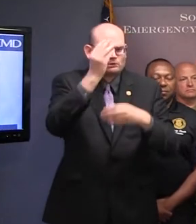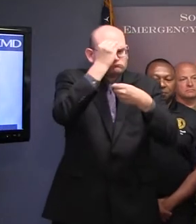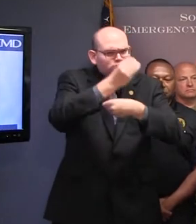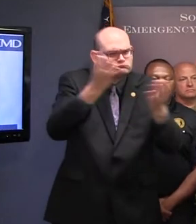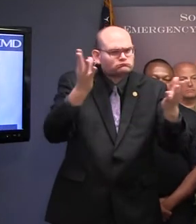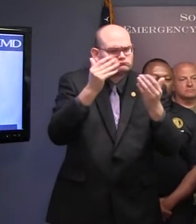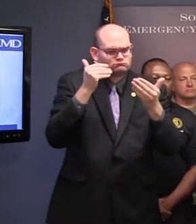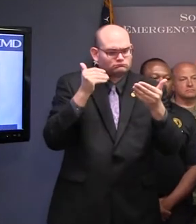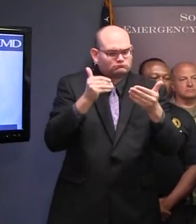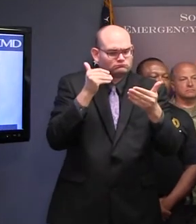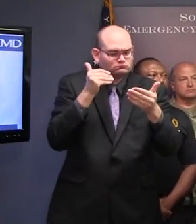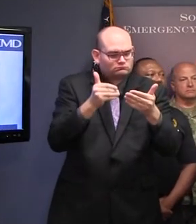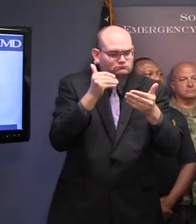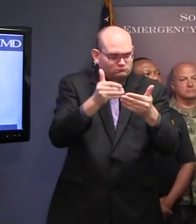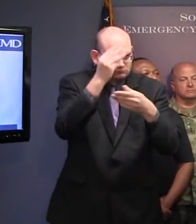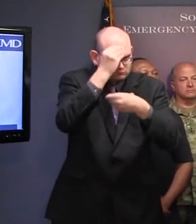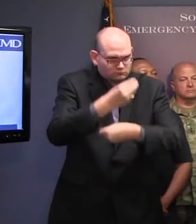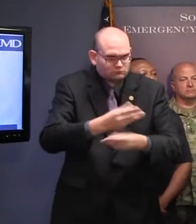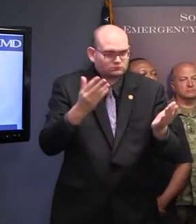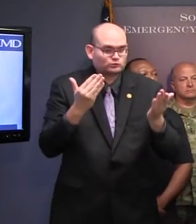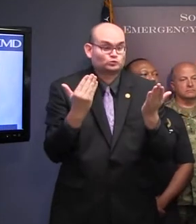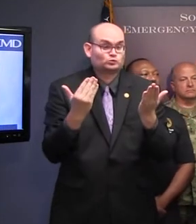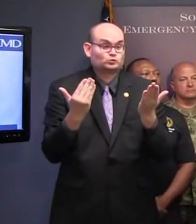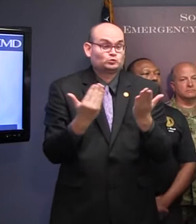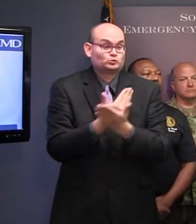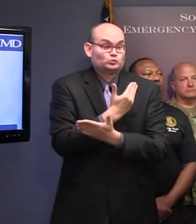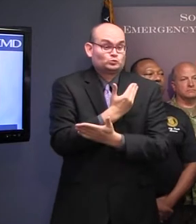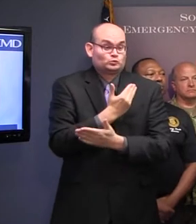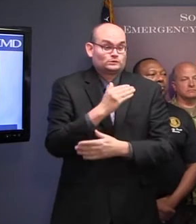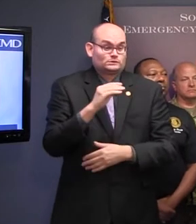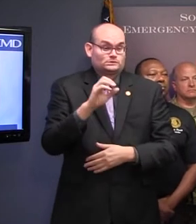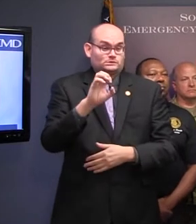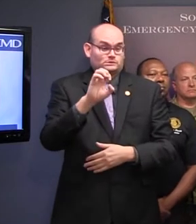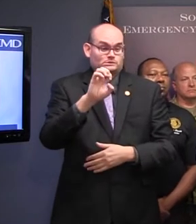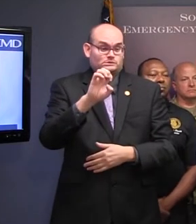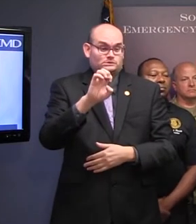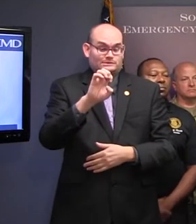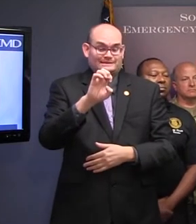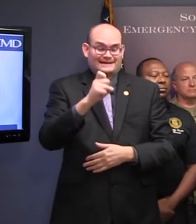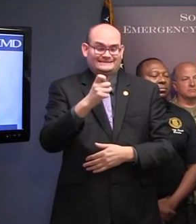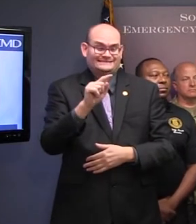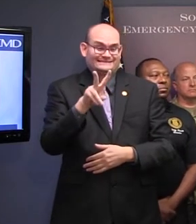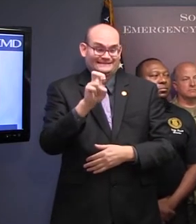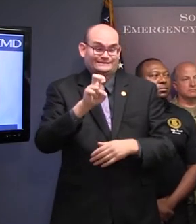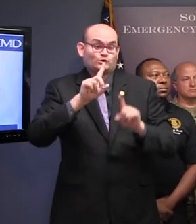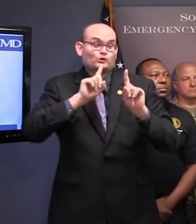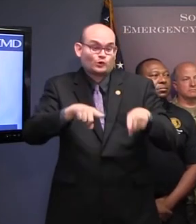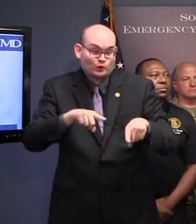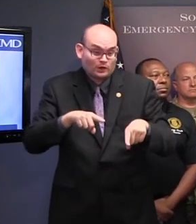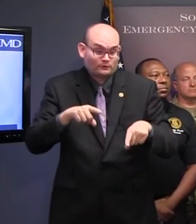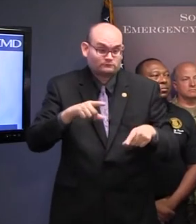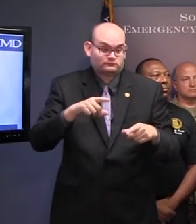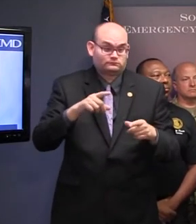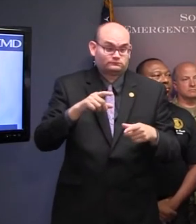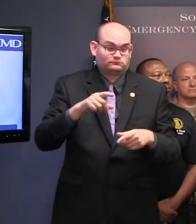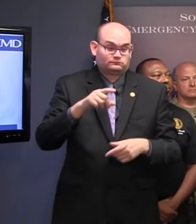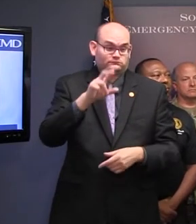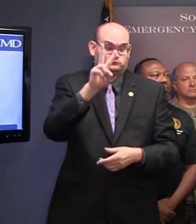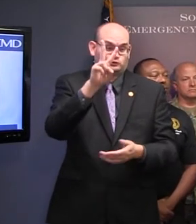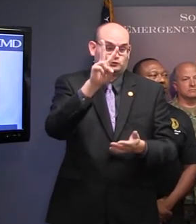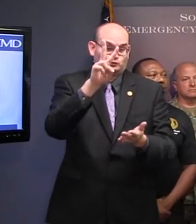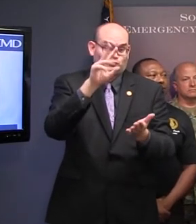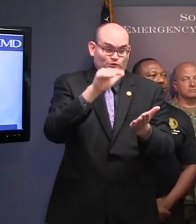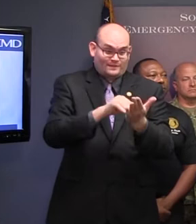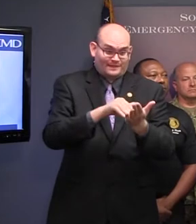executive order today requiring the owners of 2,370 public and private dams